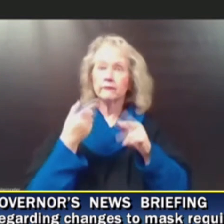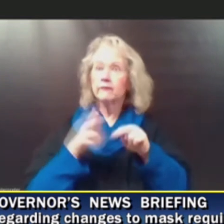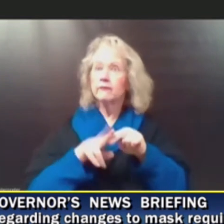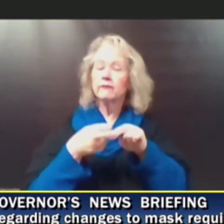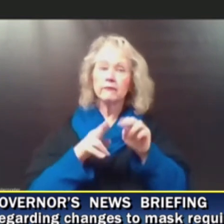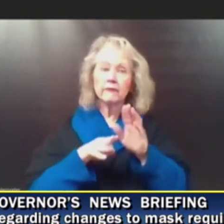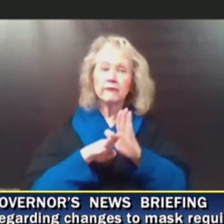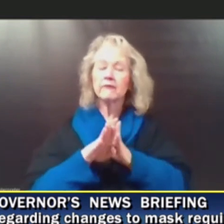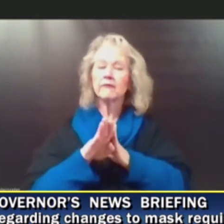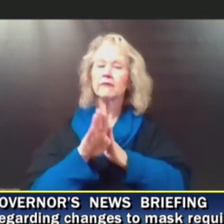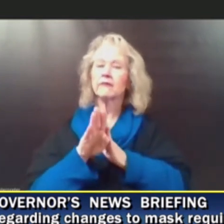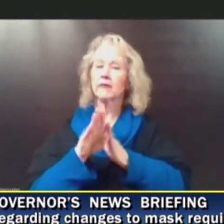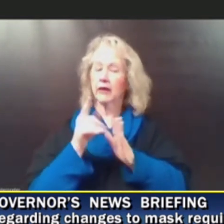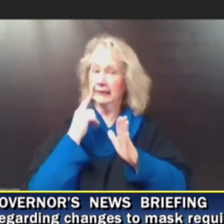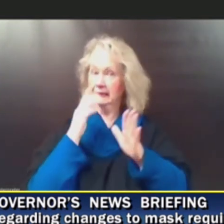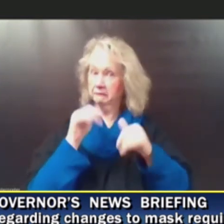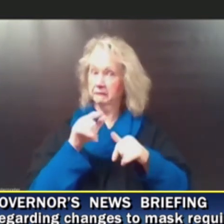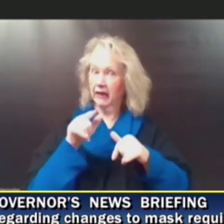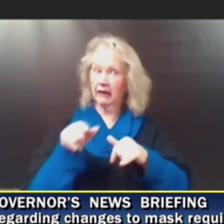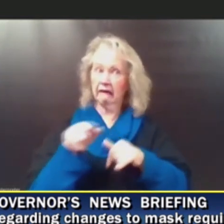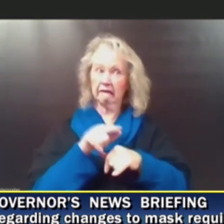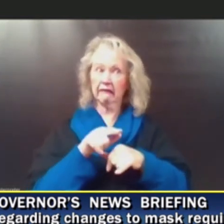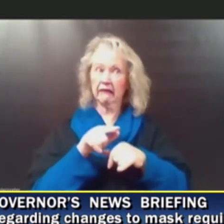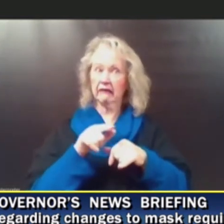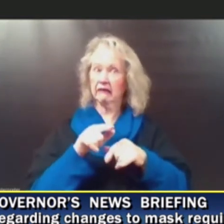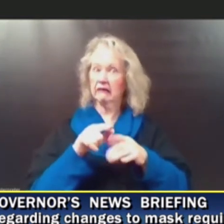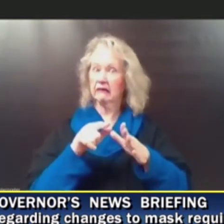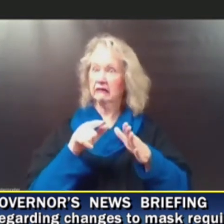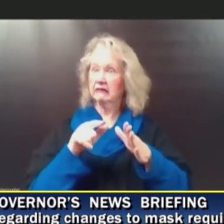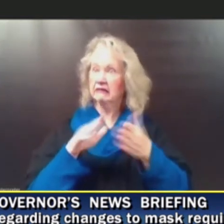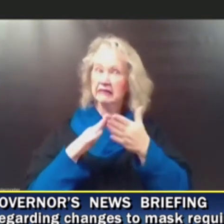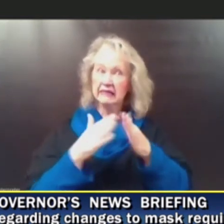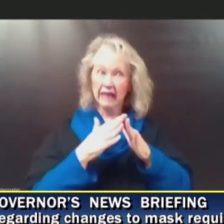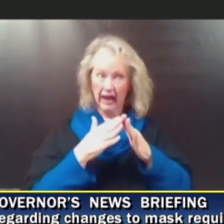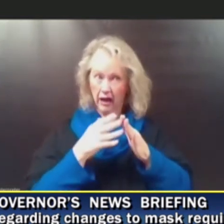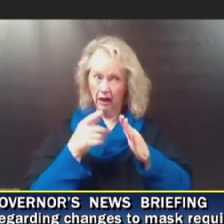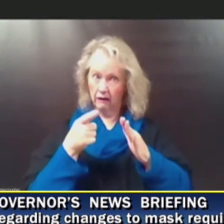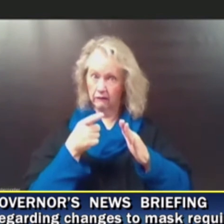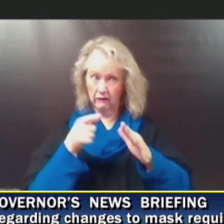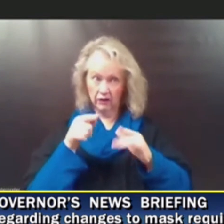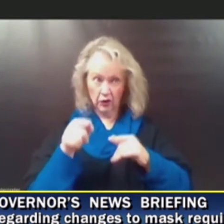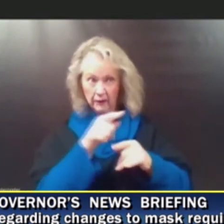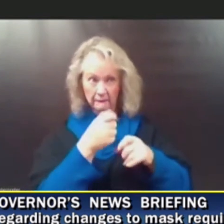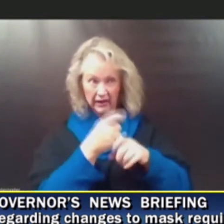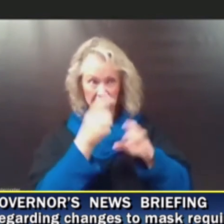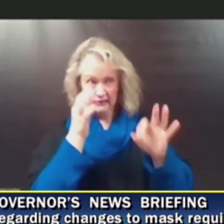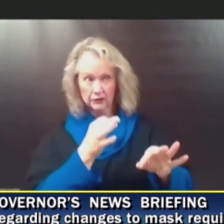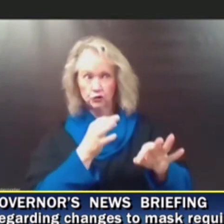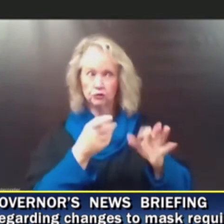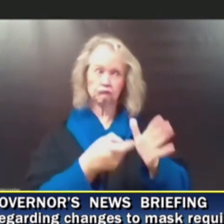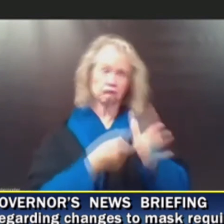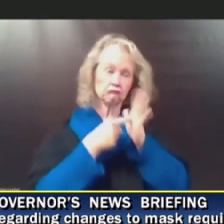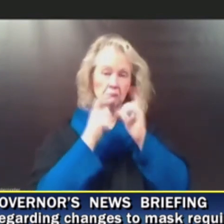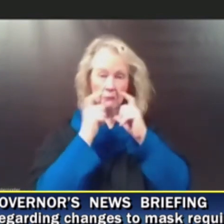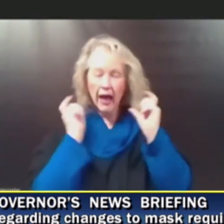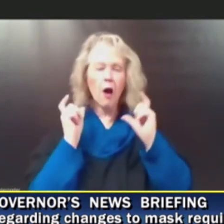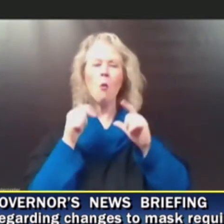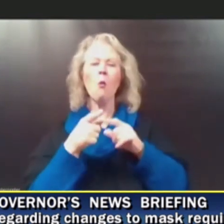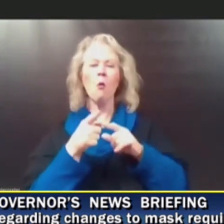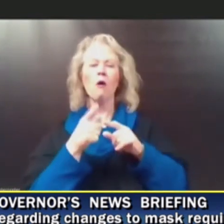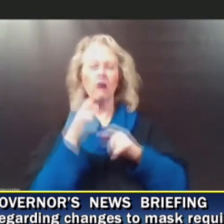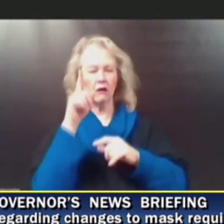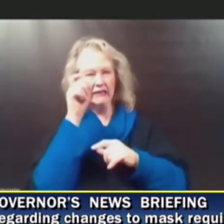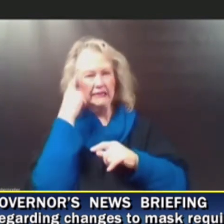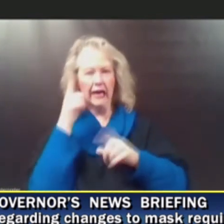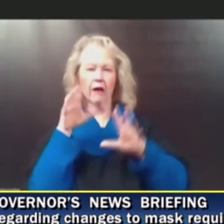localities to reinstate mask mandates? Or would that be something that the state would take